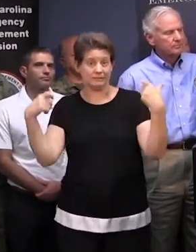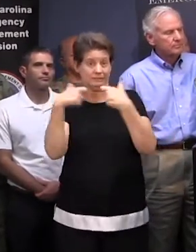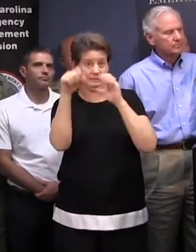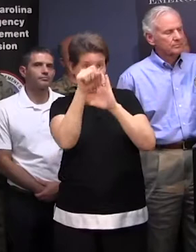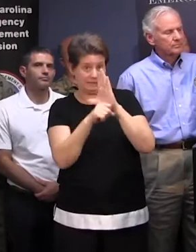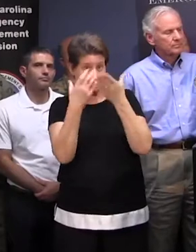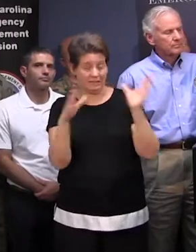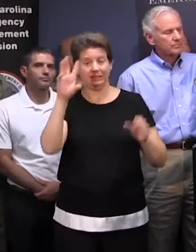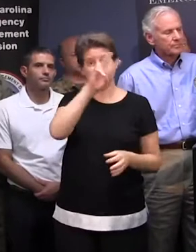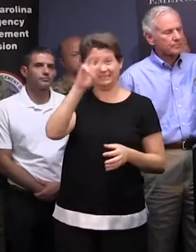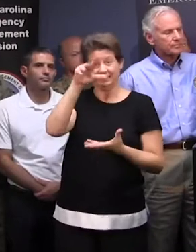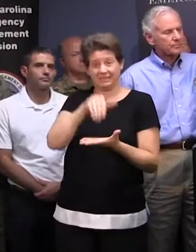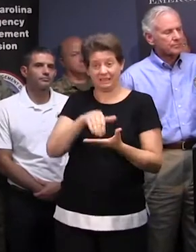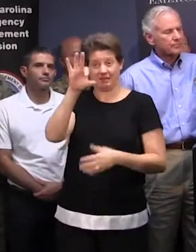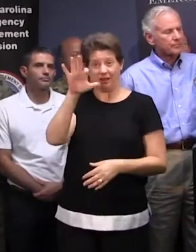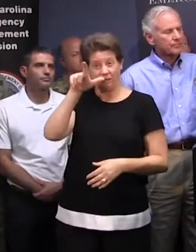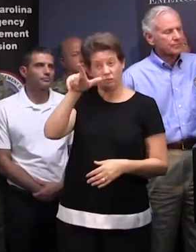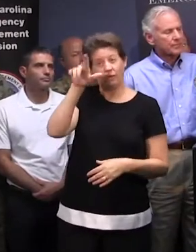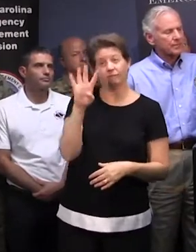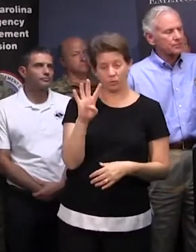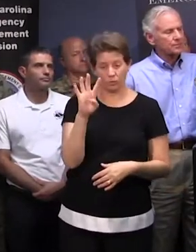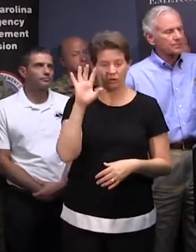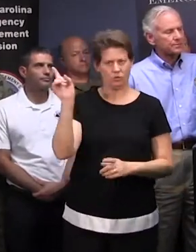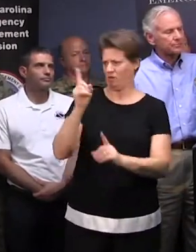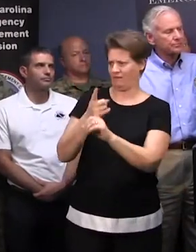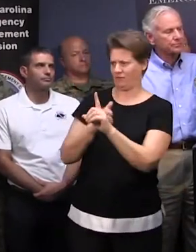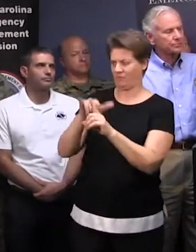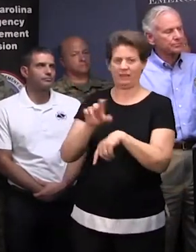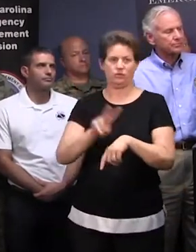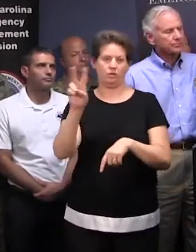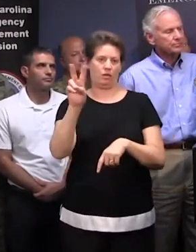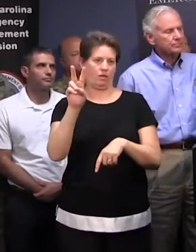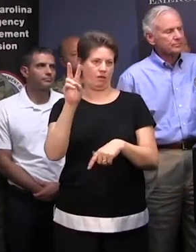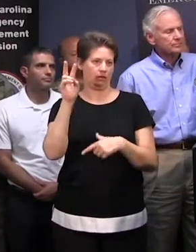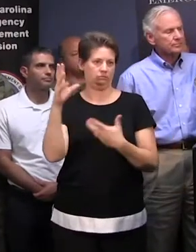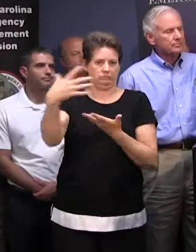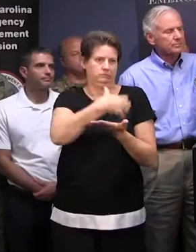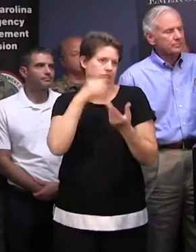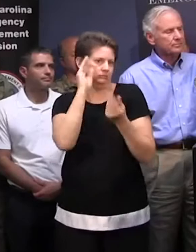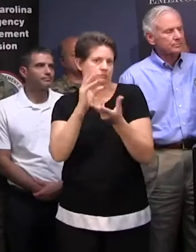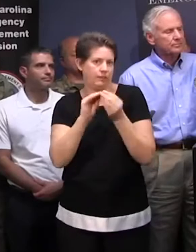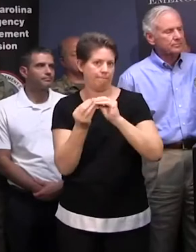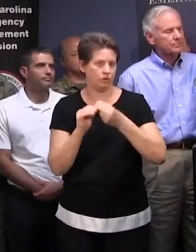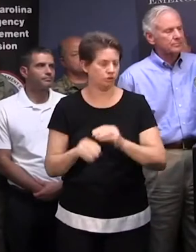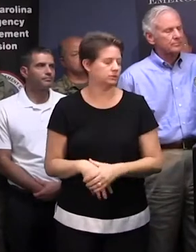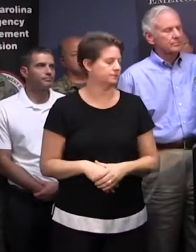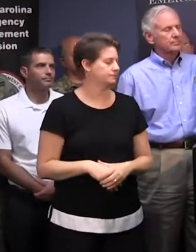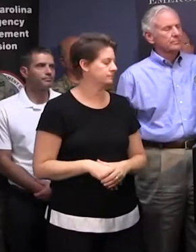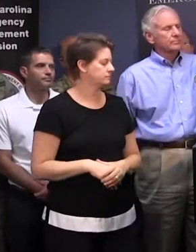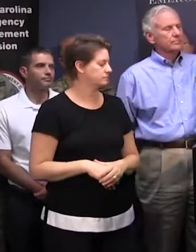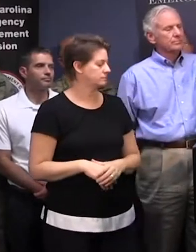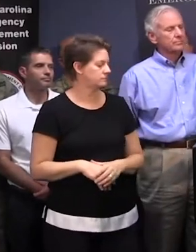is 66,924. And this data was pulled at 2 o'clock today. I wanted to follow up on